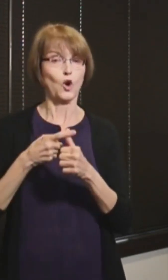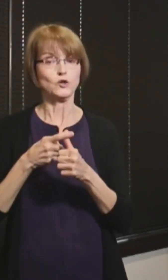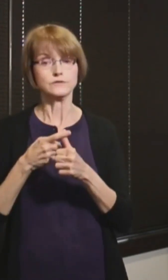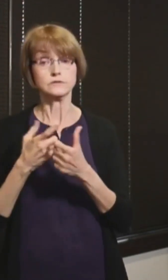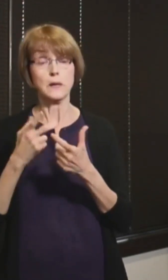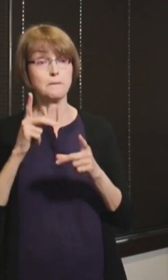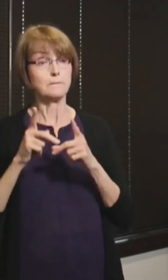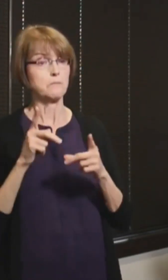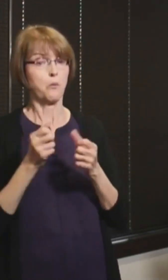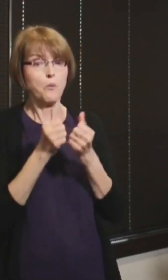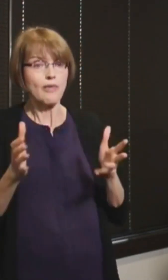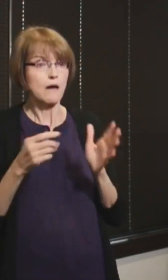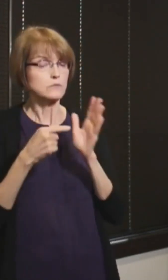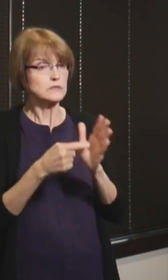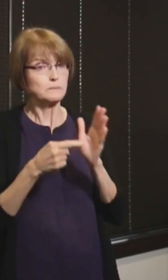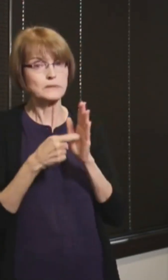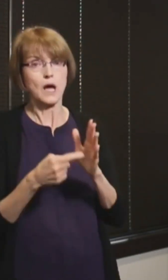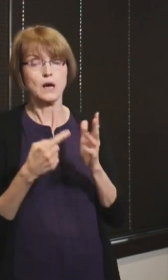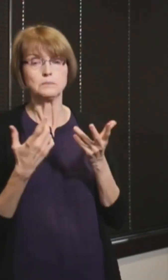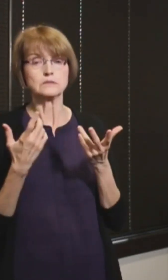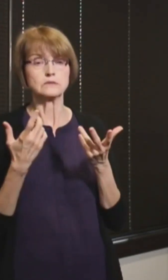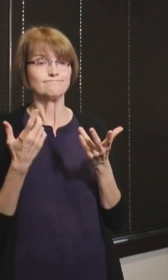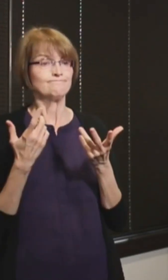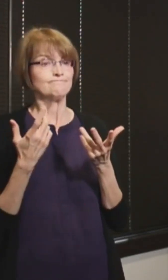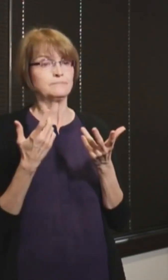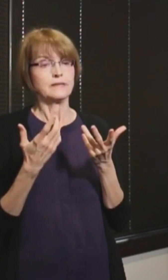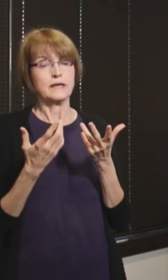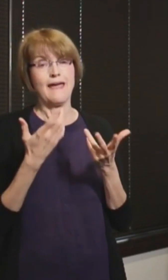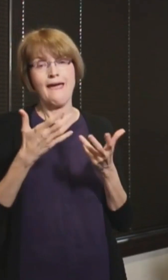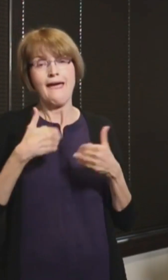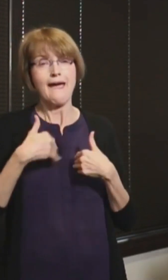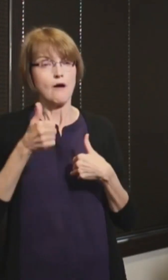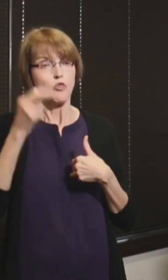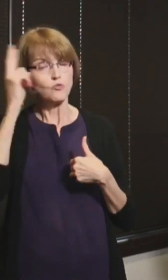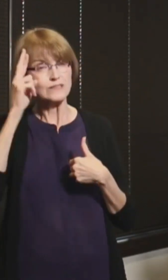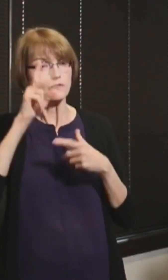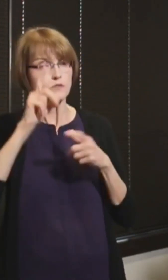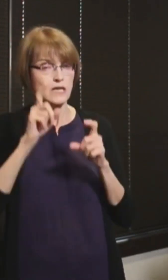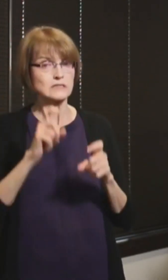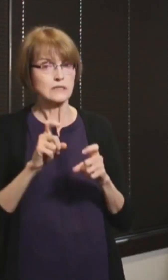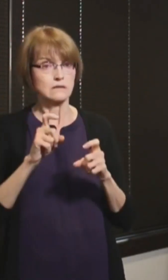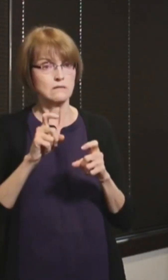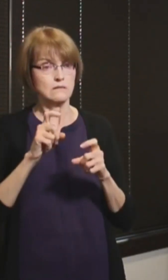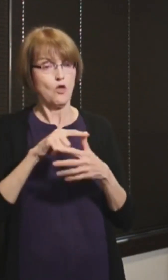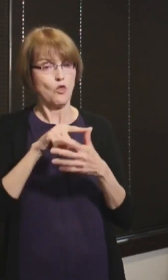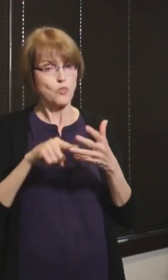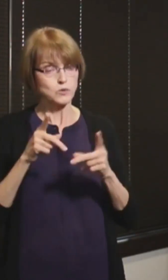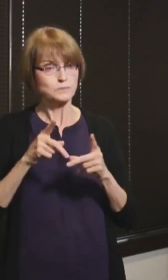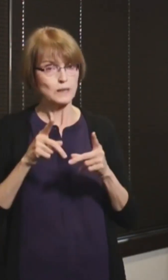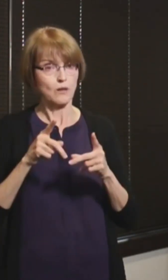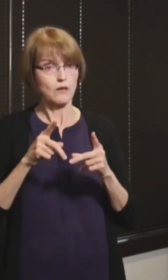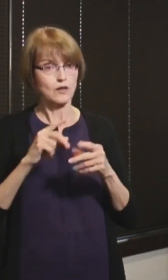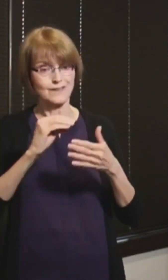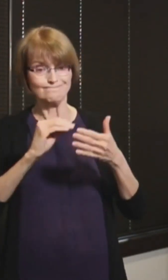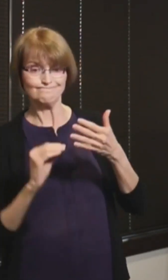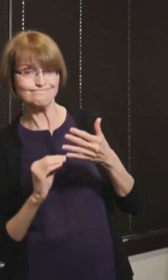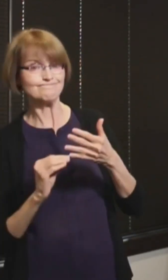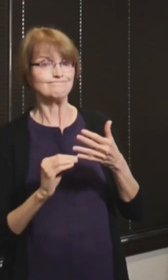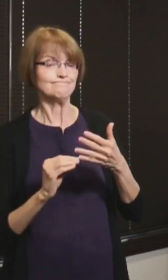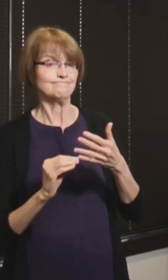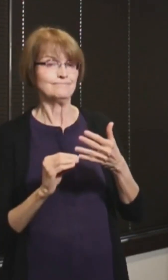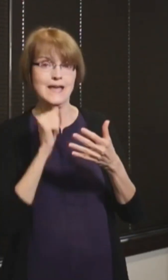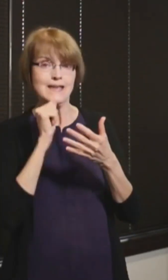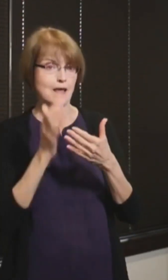asymptomatic or have other reasons to get tested generally get pushed to the back. So it's purely a